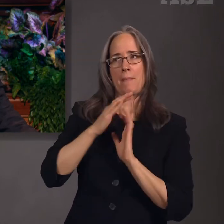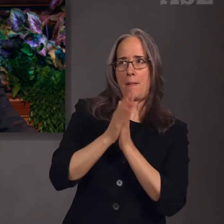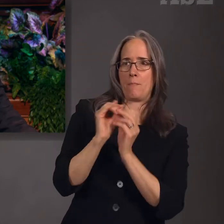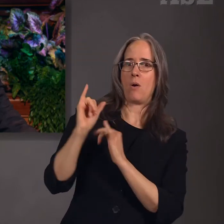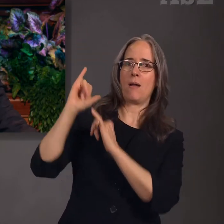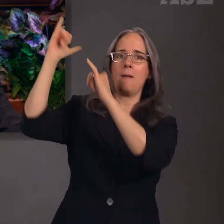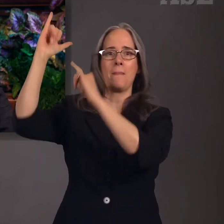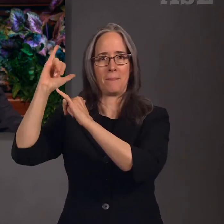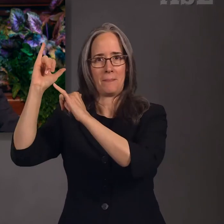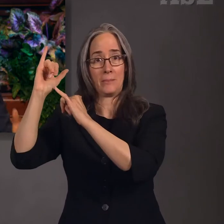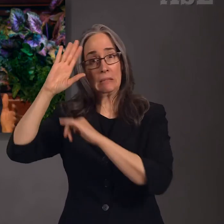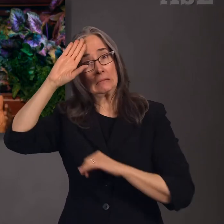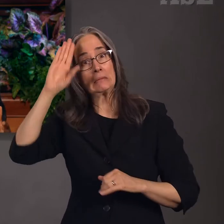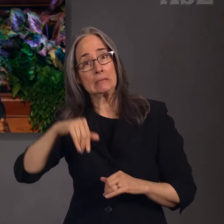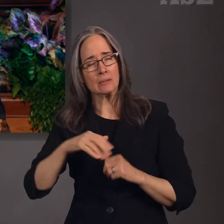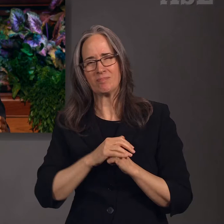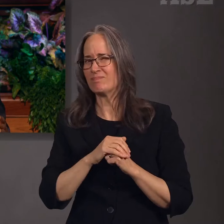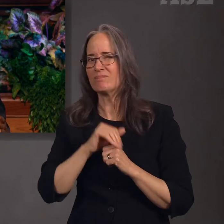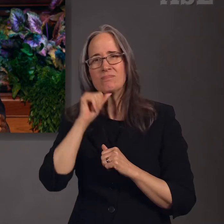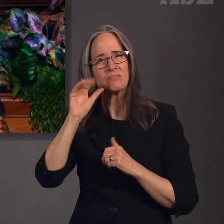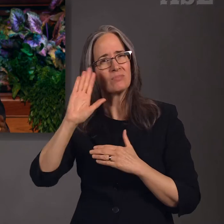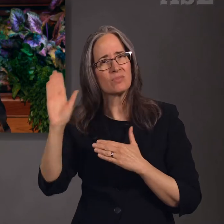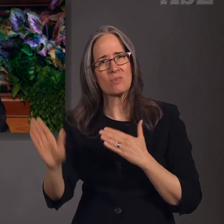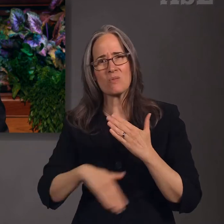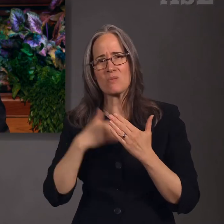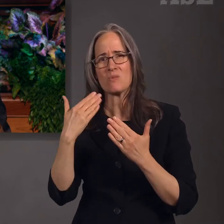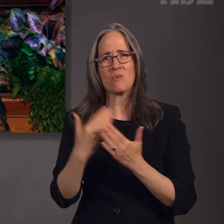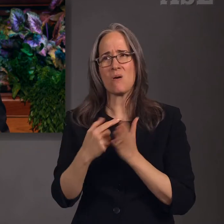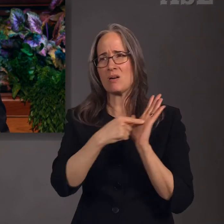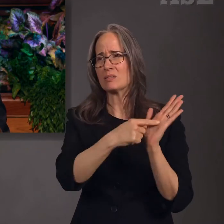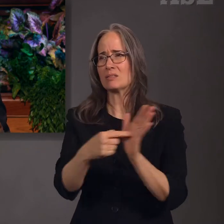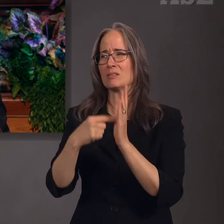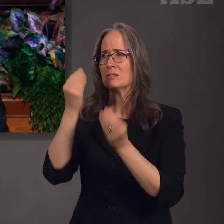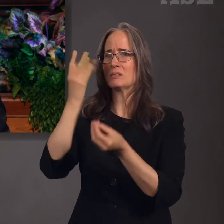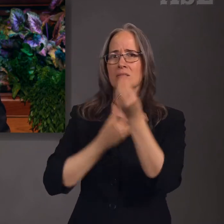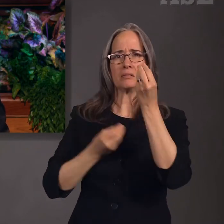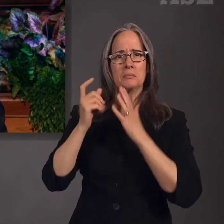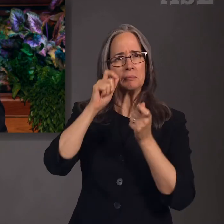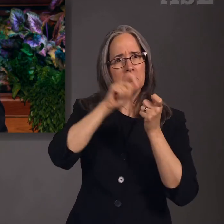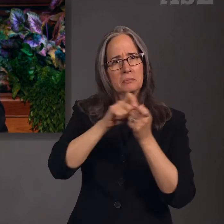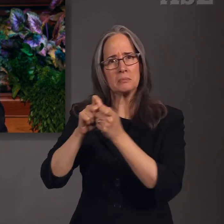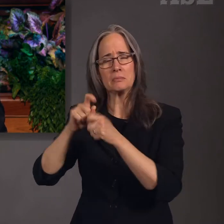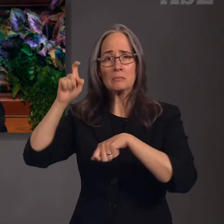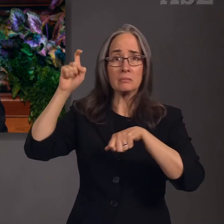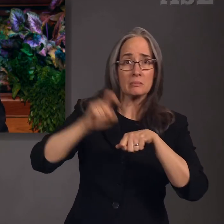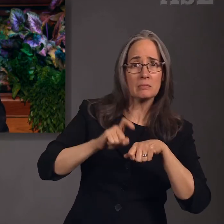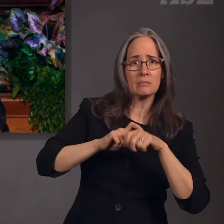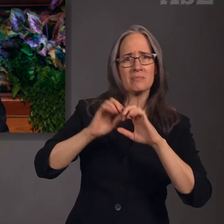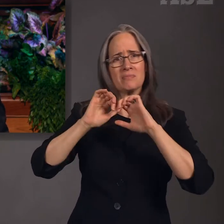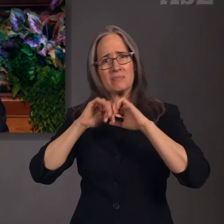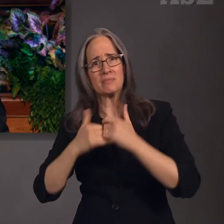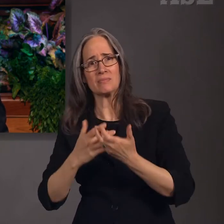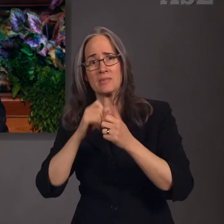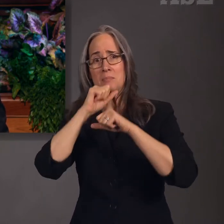Even though not all things have been revealed concerning the precise time and manner in which the blessings of